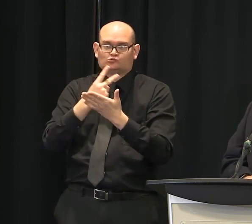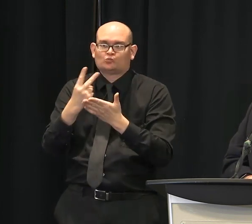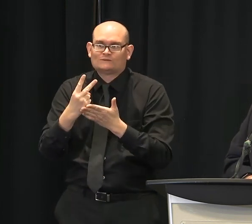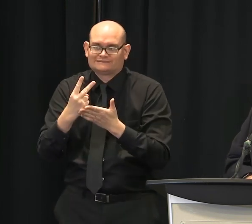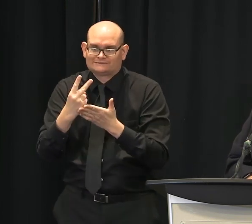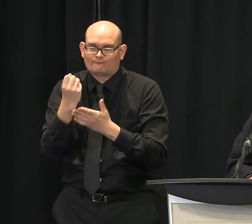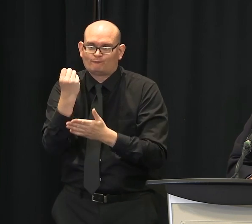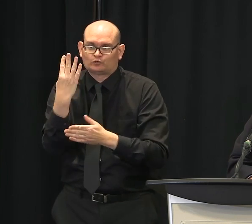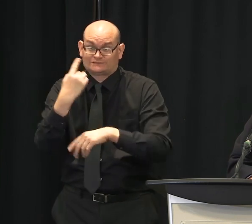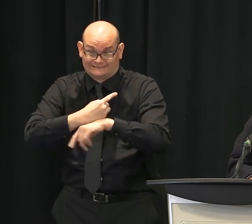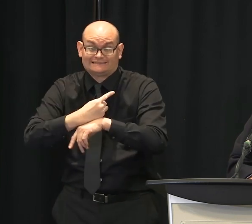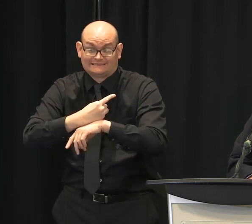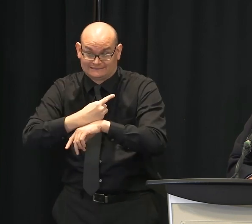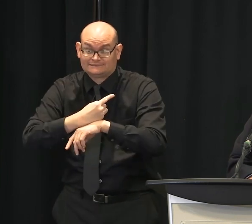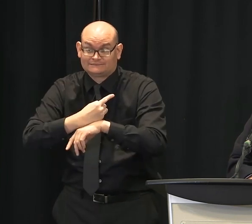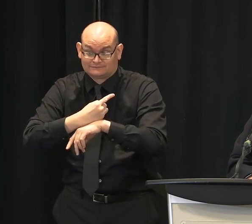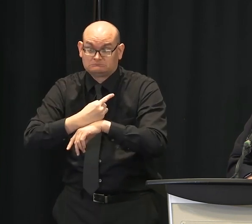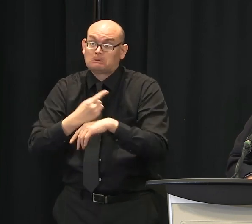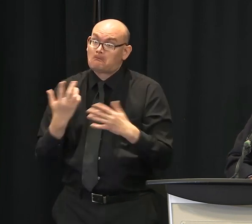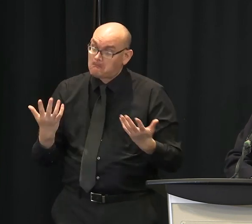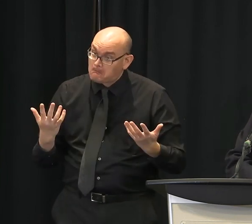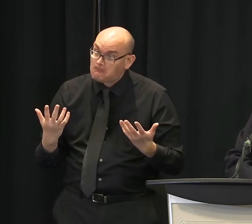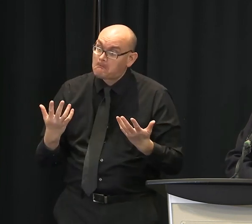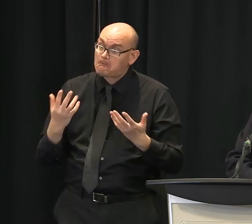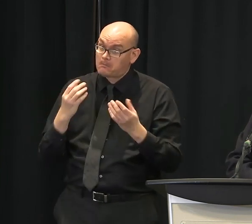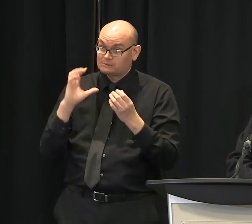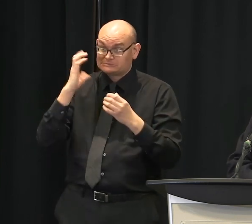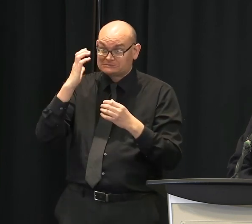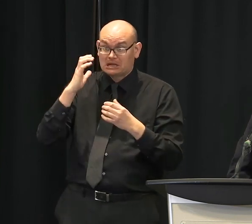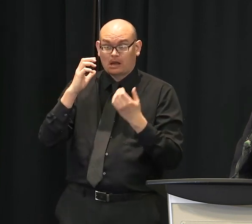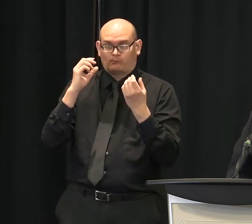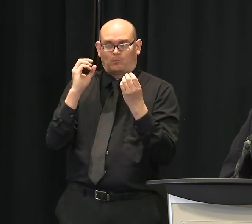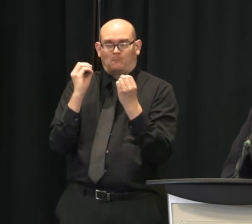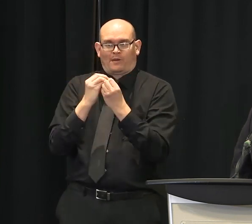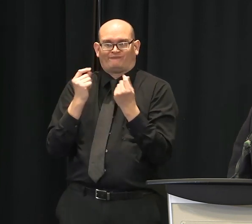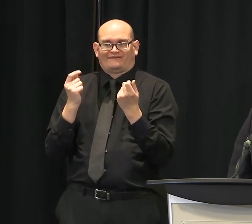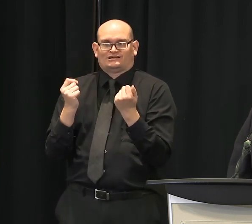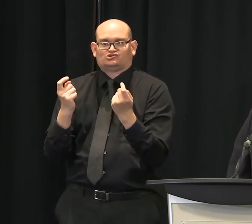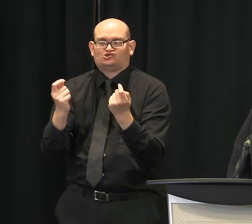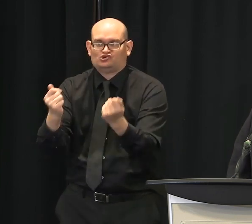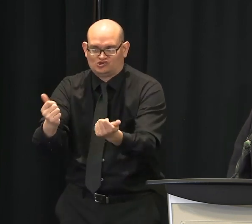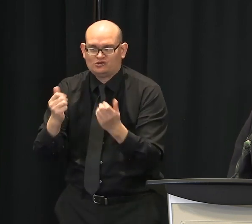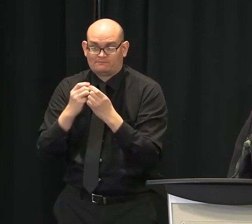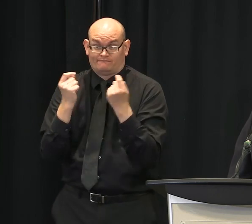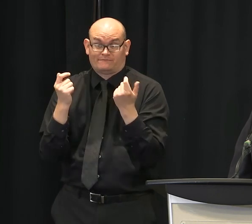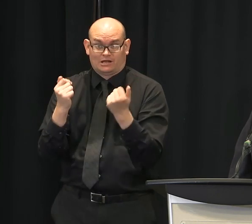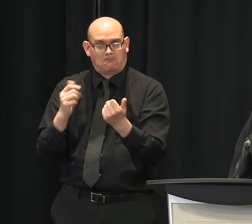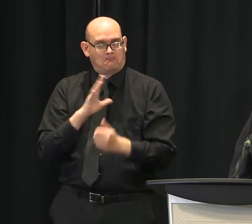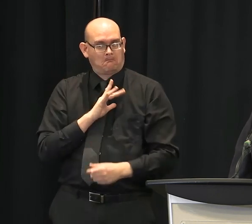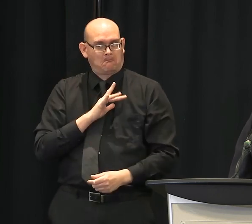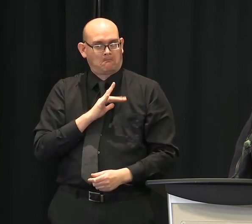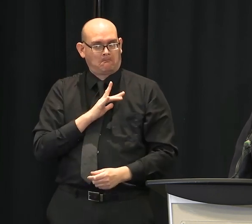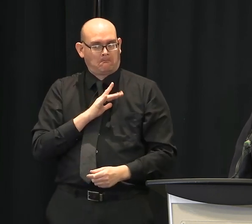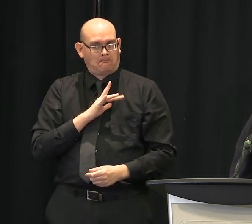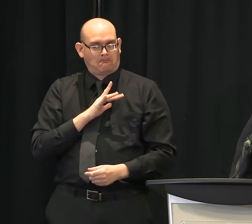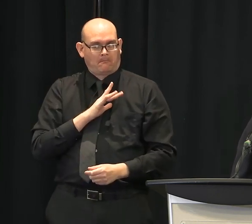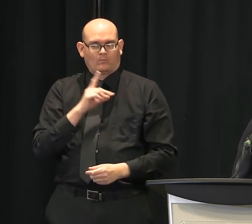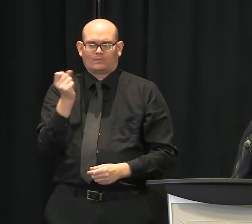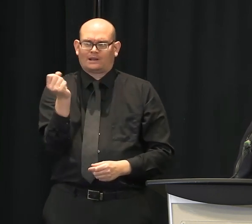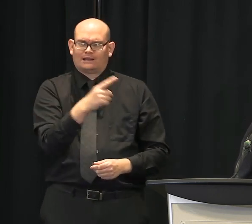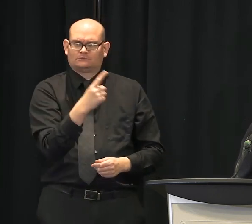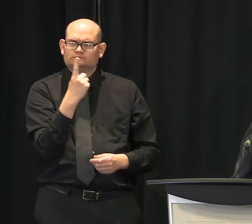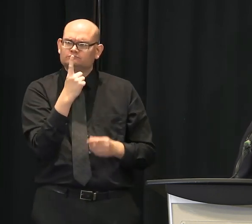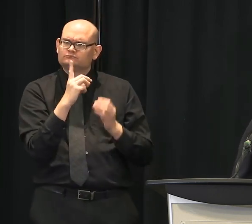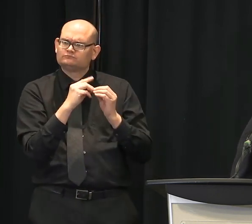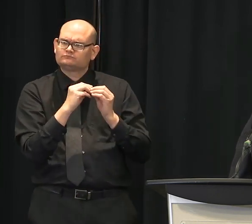we want to make sure that we get the message out that you all are trying to convey today, and that is as we move forward,